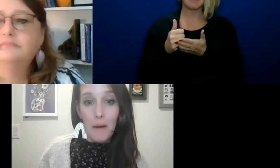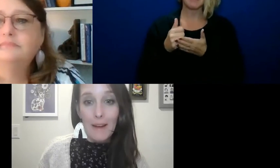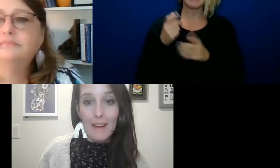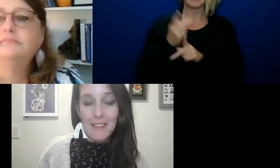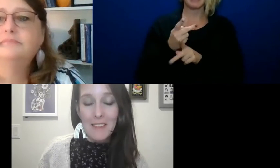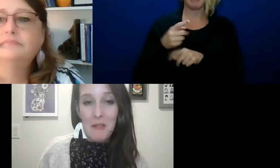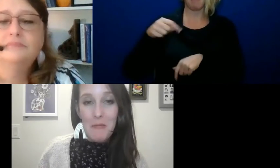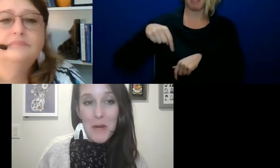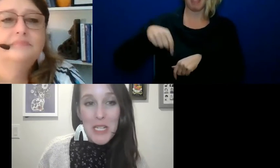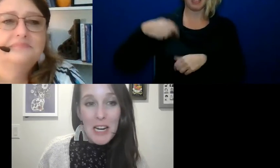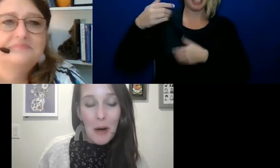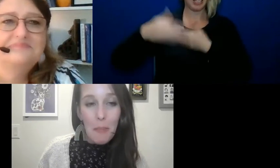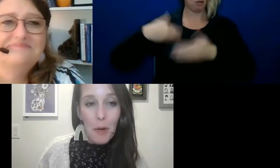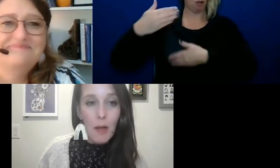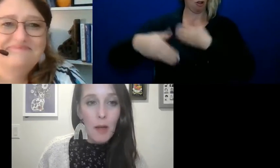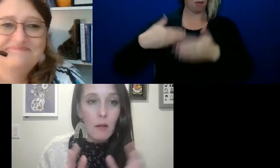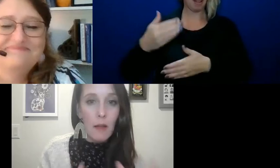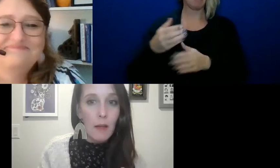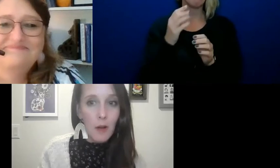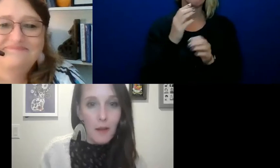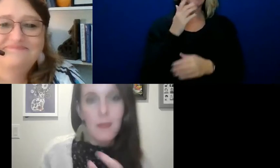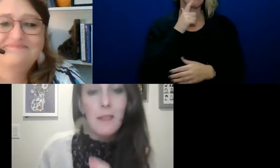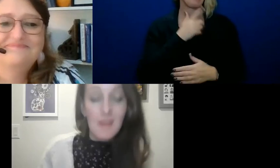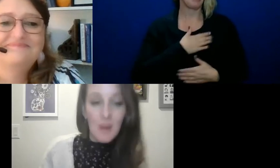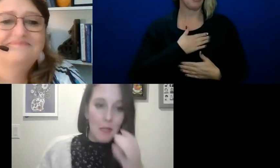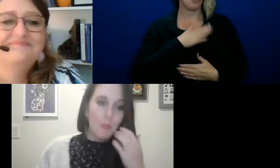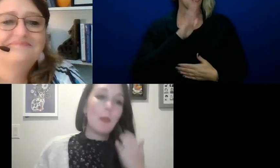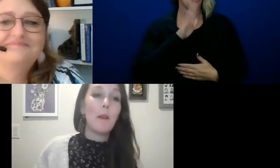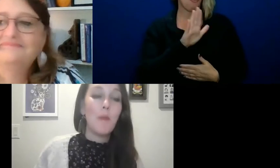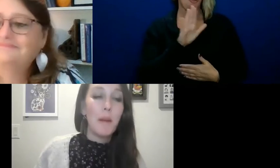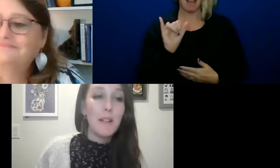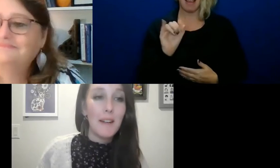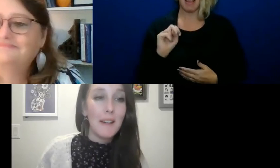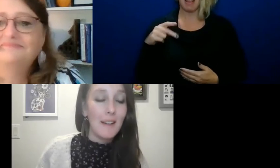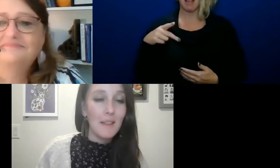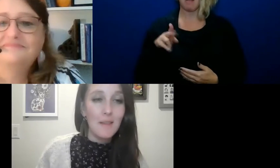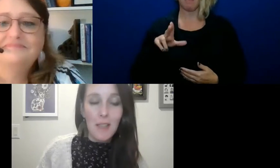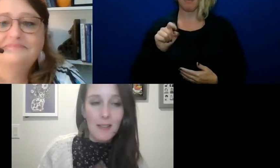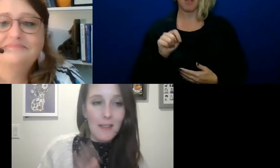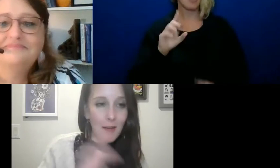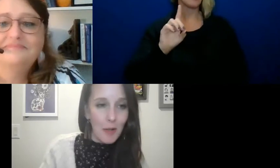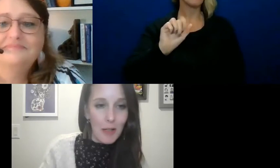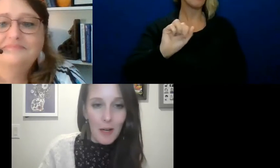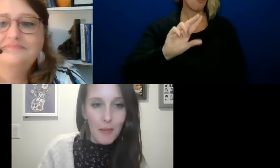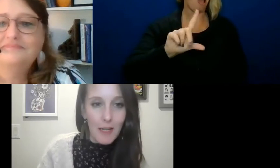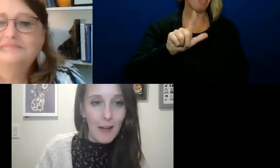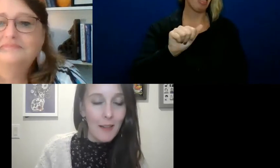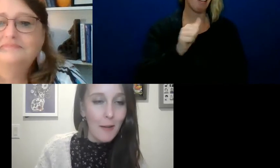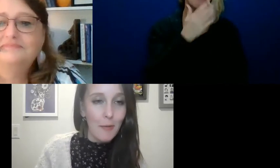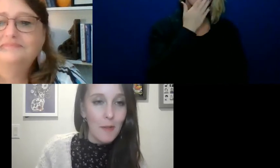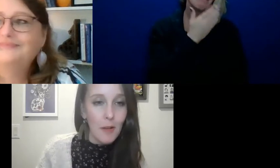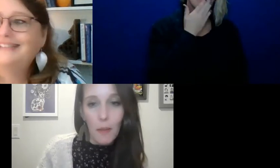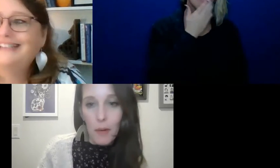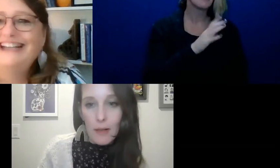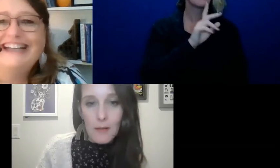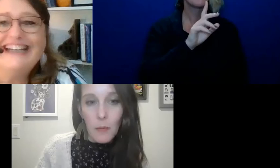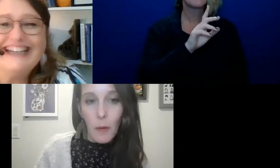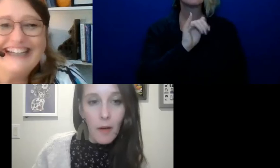series going so we appreciate your input and thank you darla this is so much wonderful information and jesse if you can hear me i